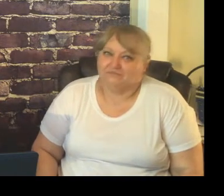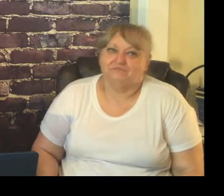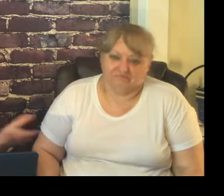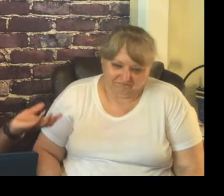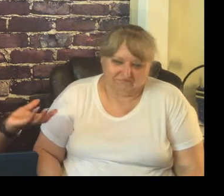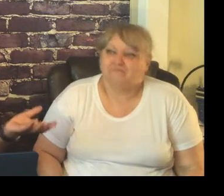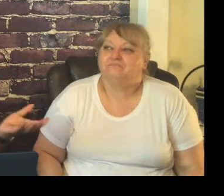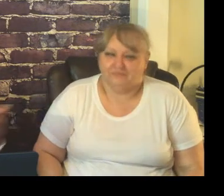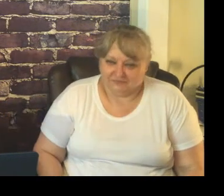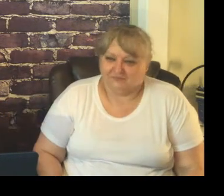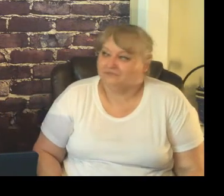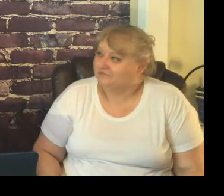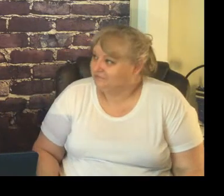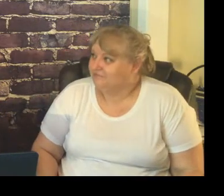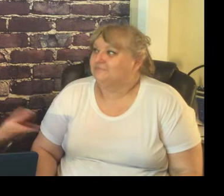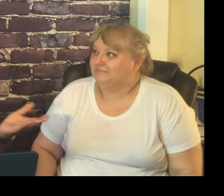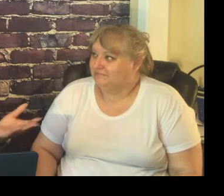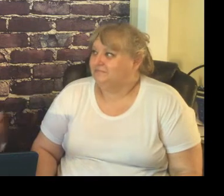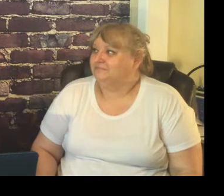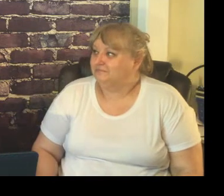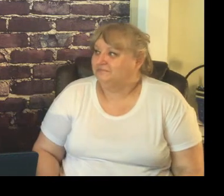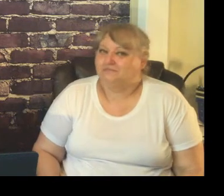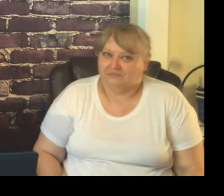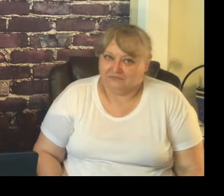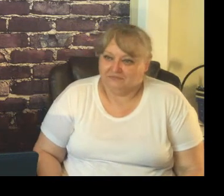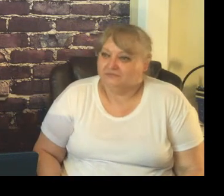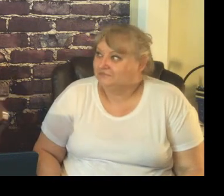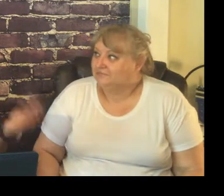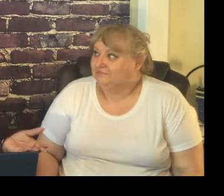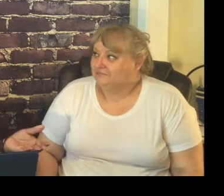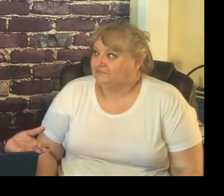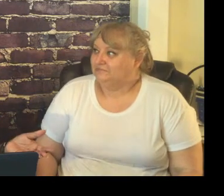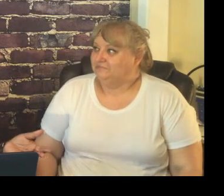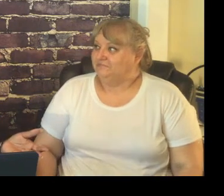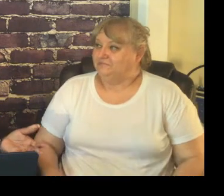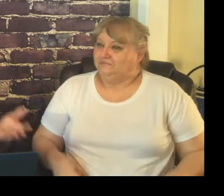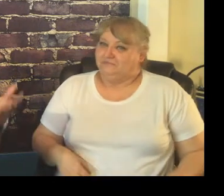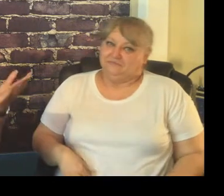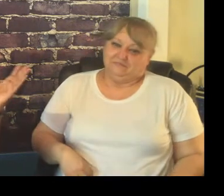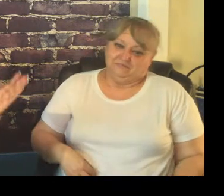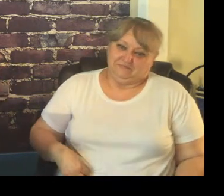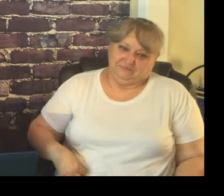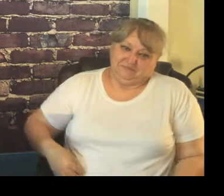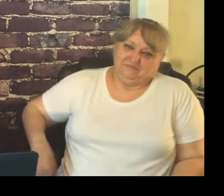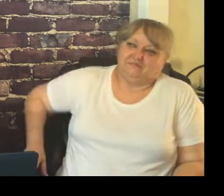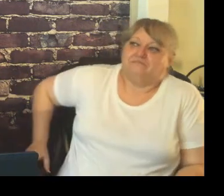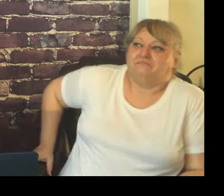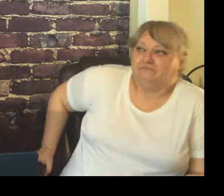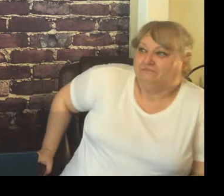I could pretty much stand back and you know give them the content give them what I wanted them to do and they pretty much just did it on their